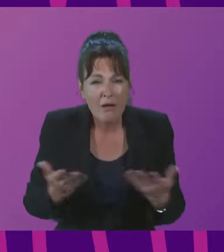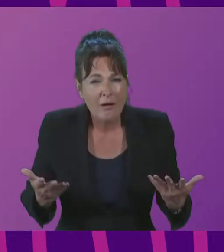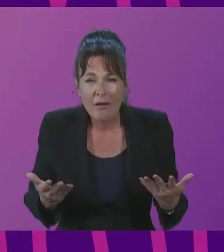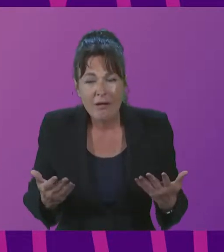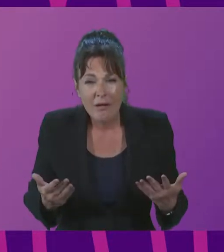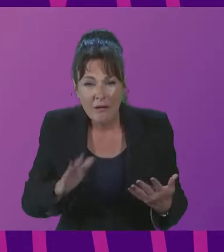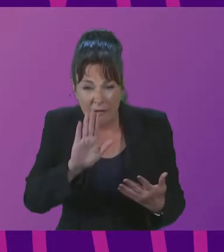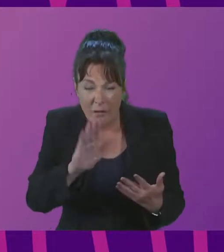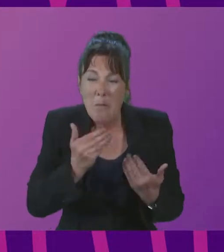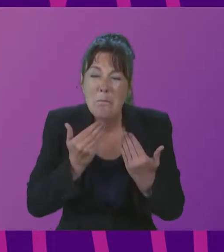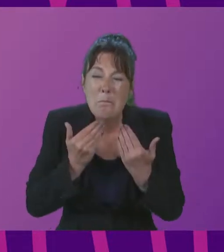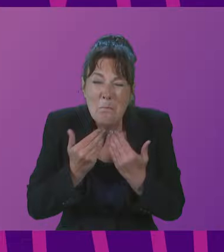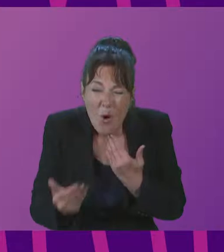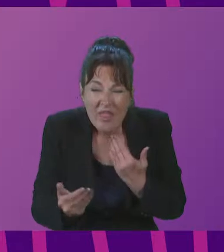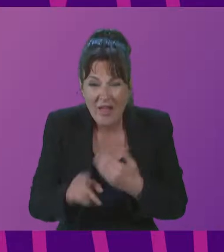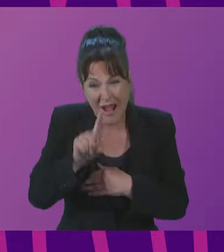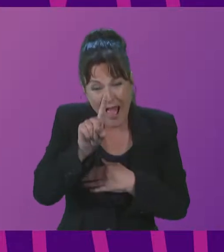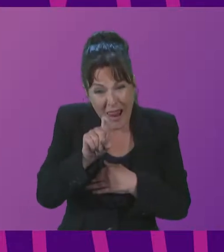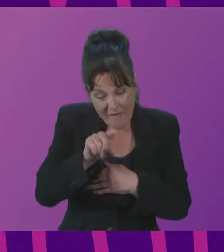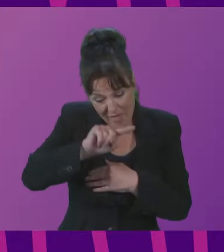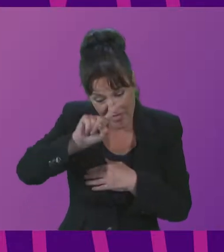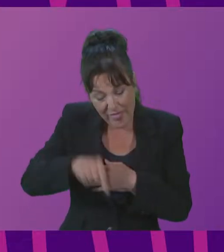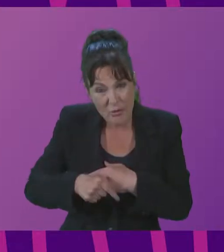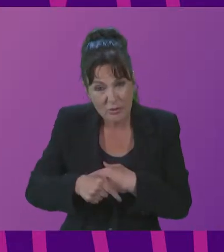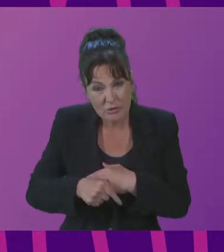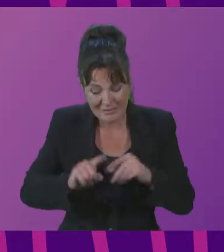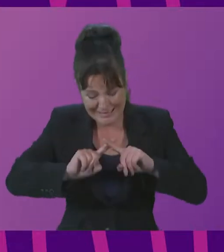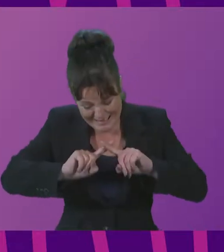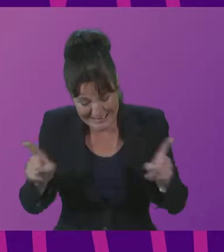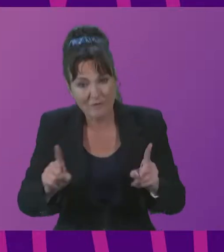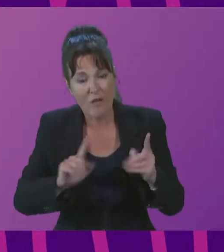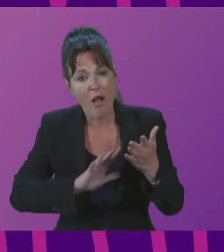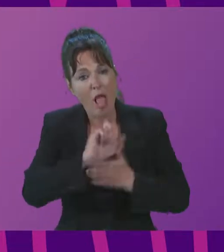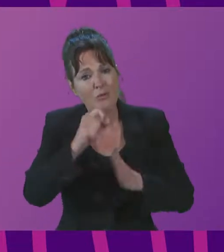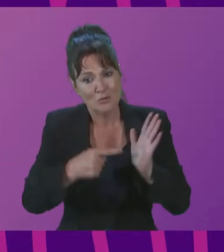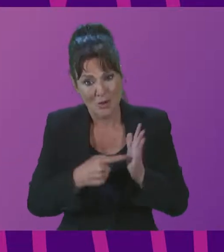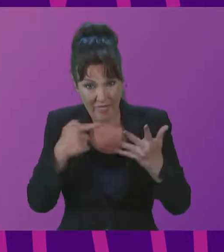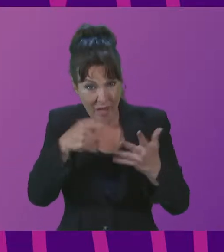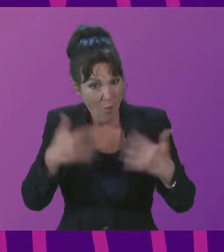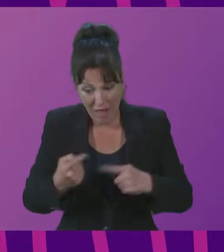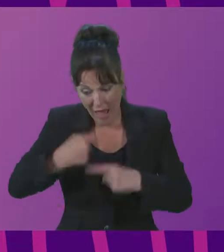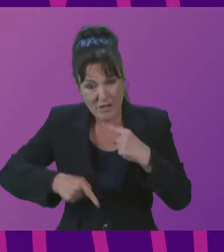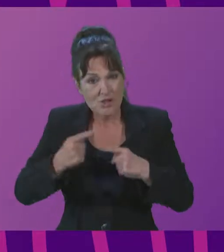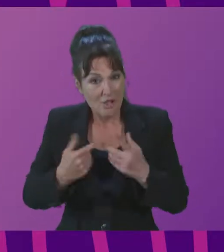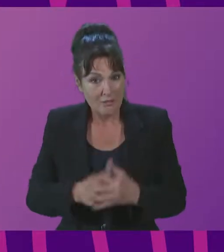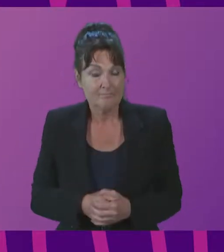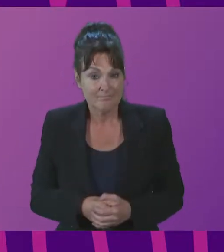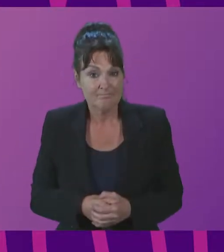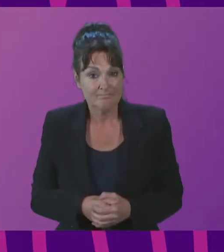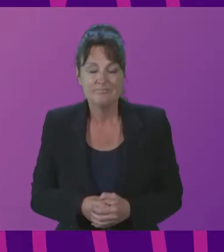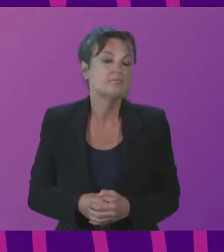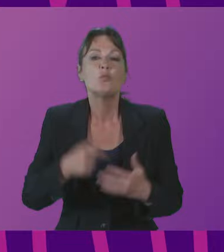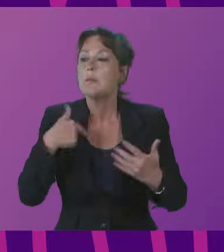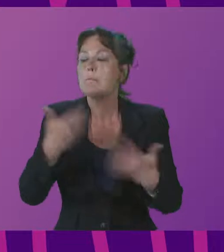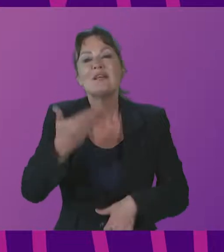11,000 cultural projects back only last year. That's why we recently created the